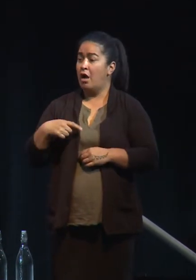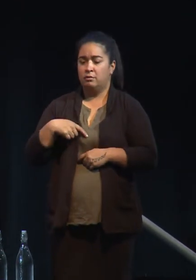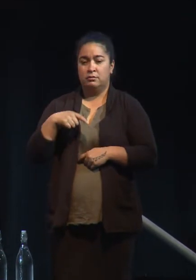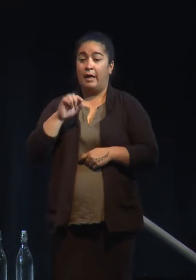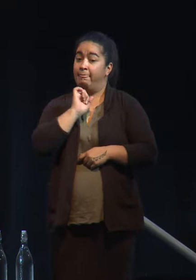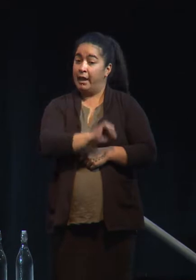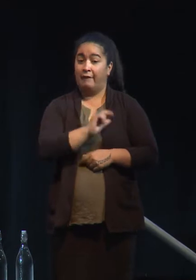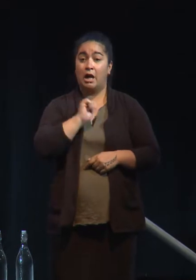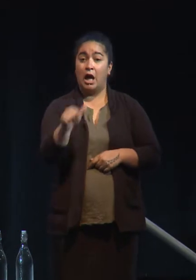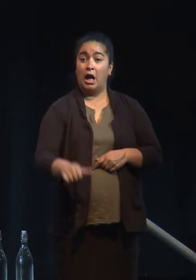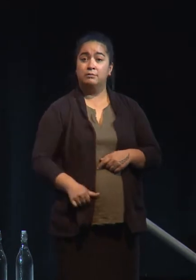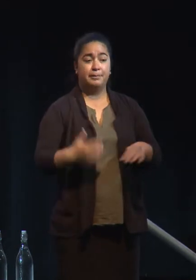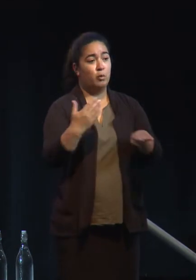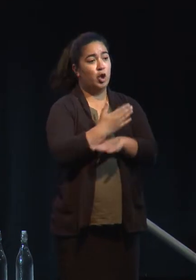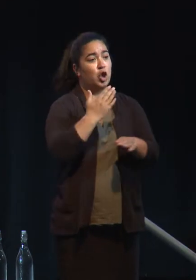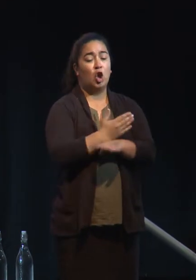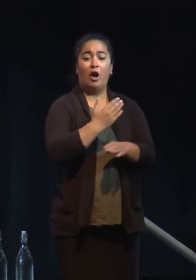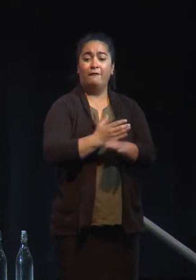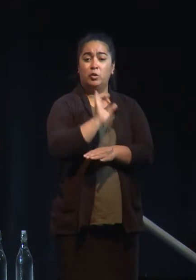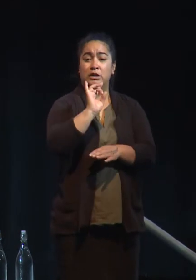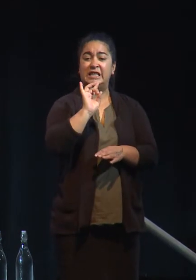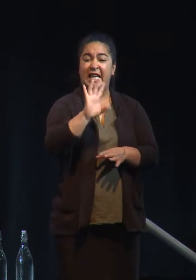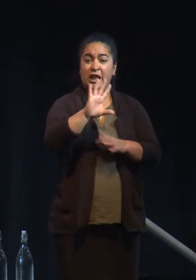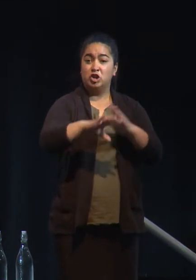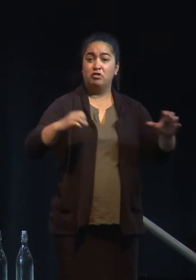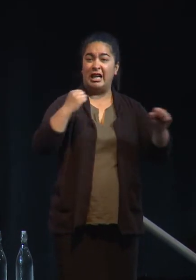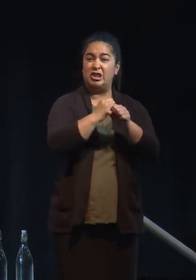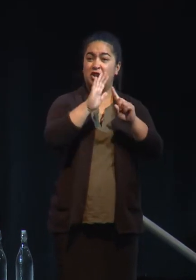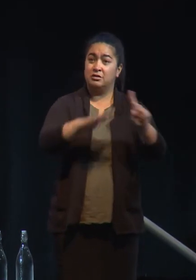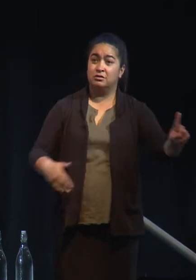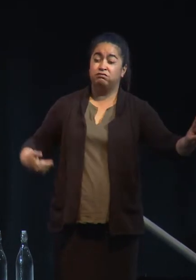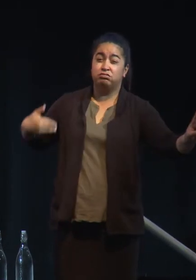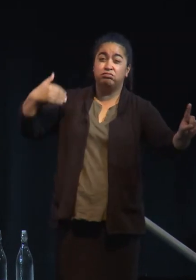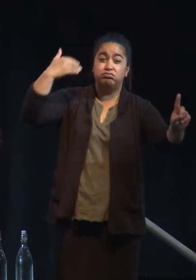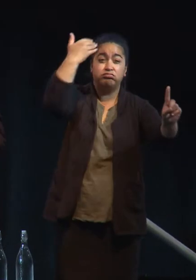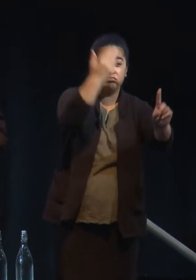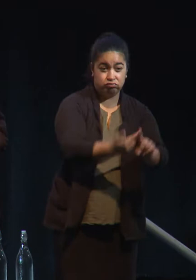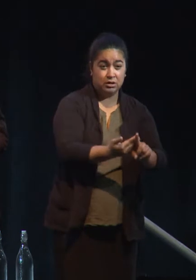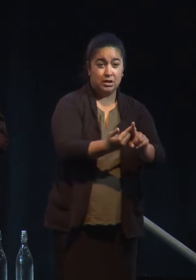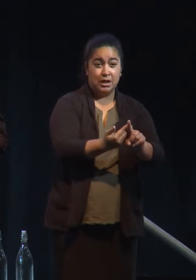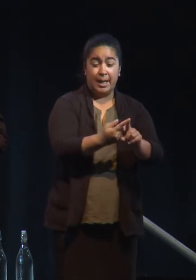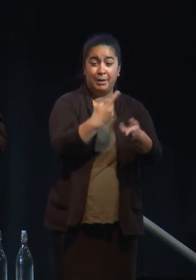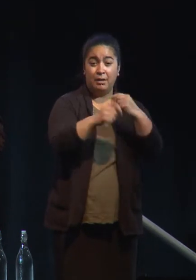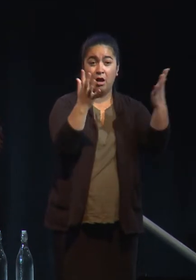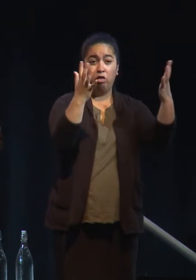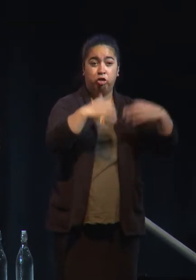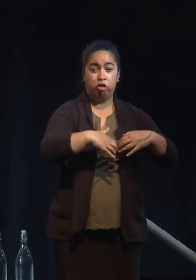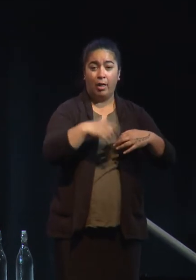have suddenly collapsed due to unprecedented, historically unprecedented drought.